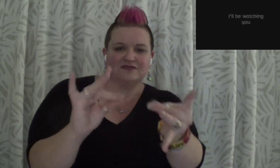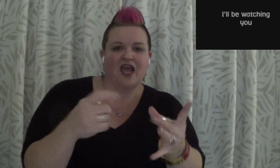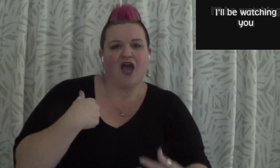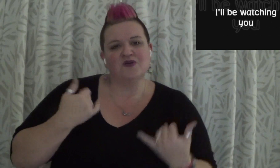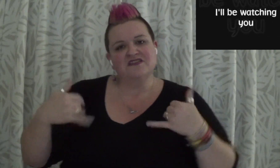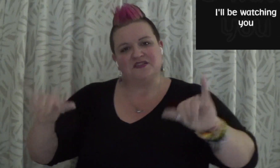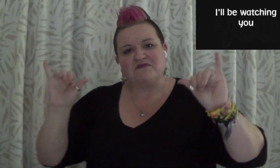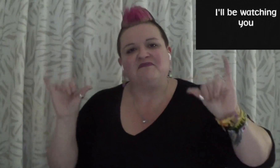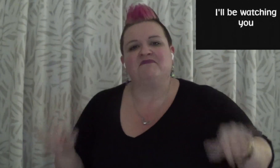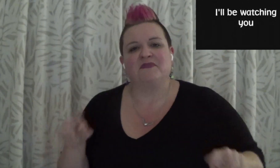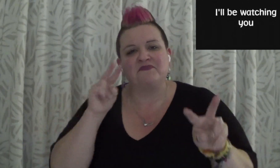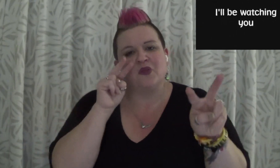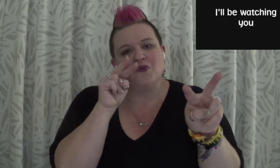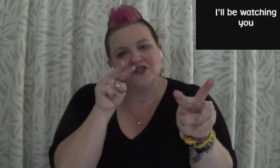I'll be watching you